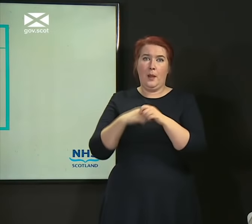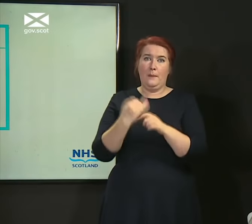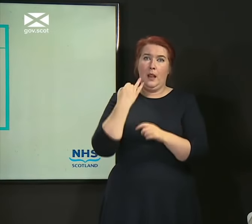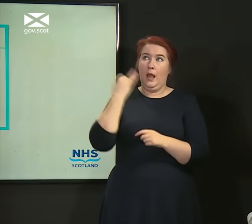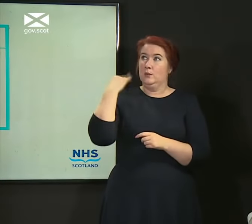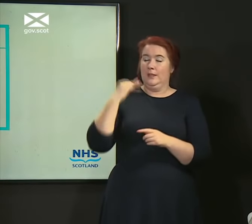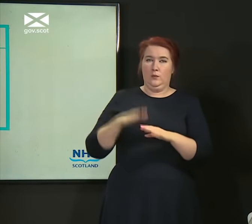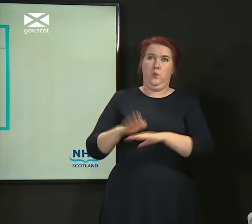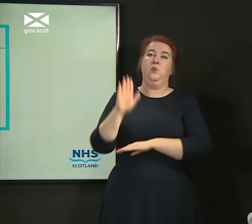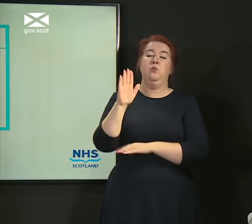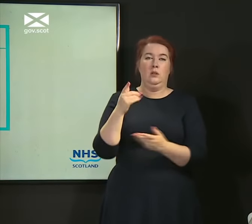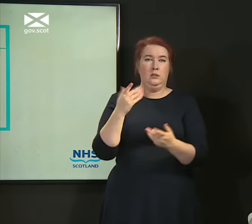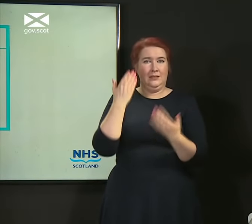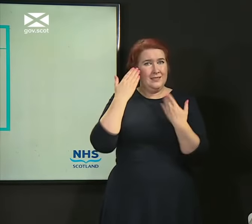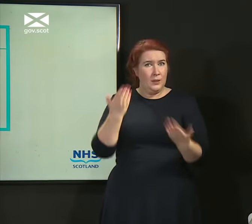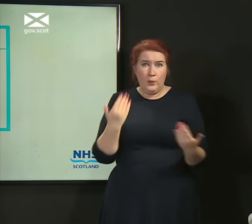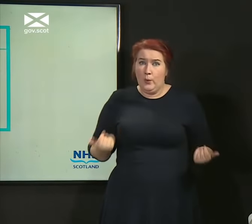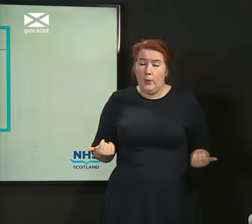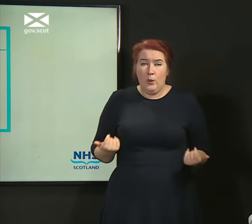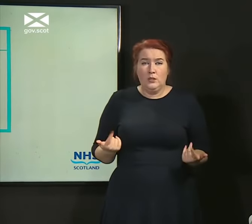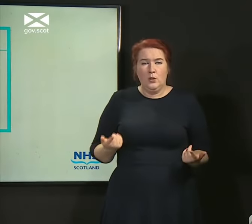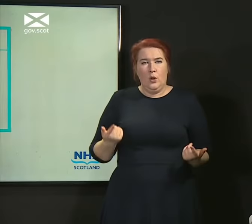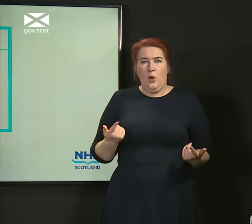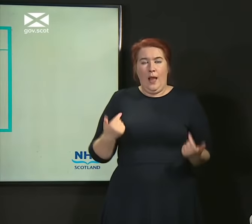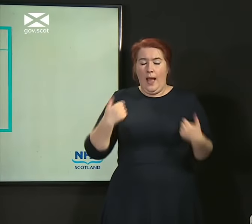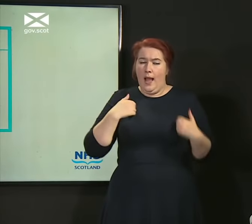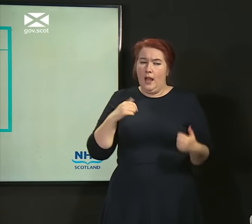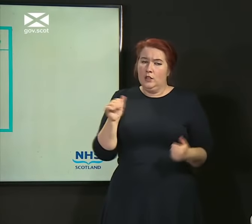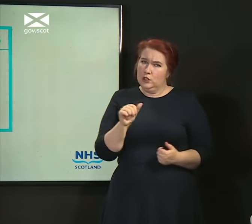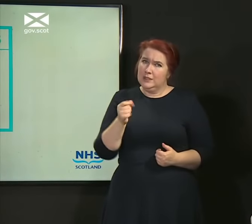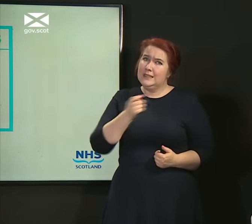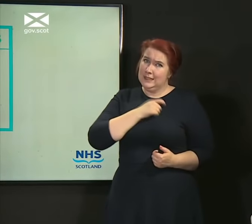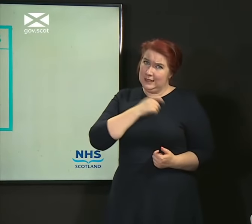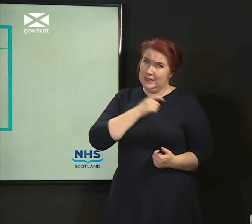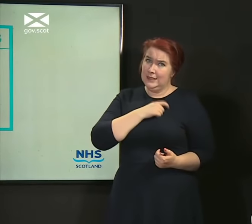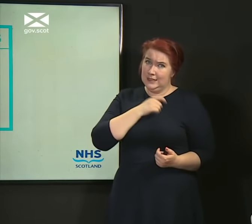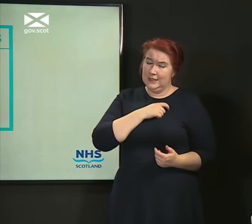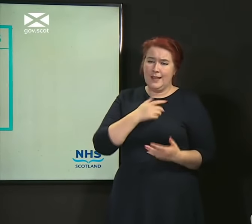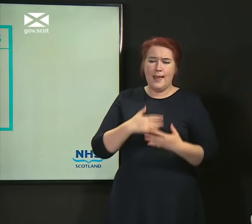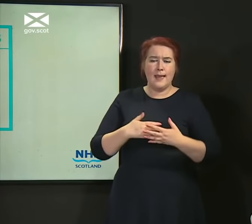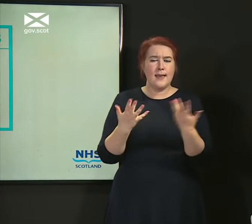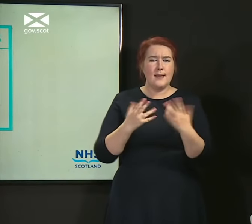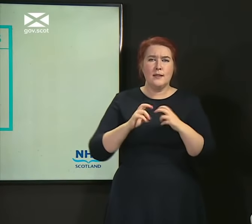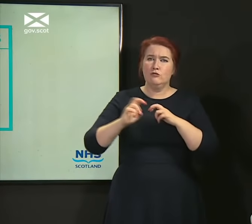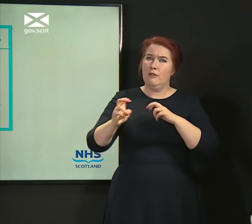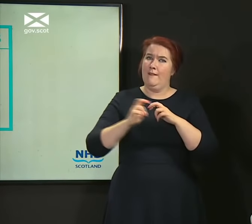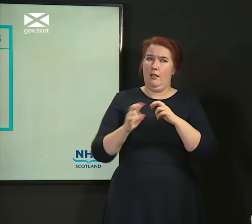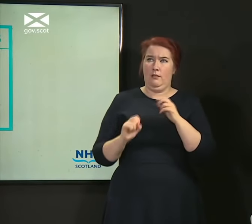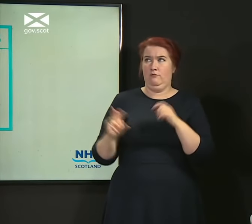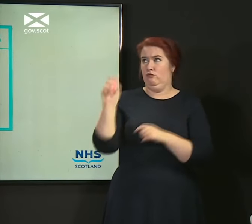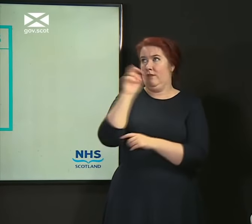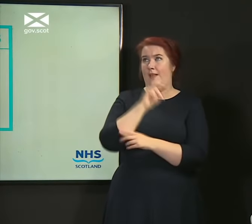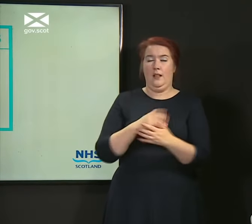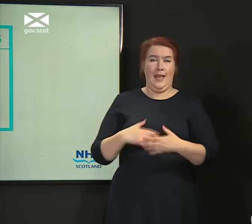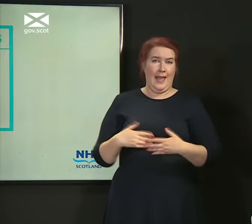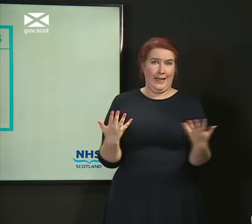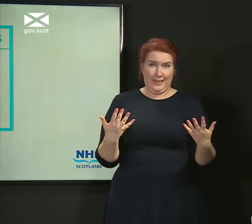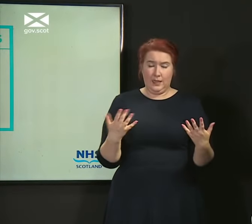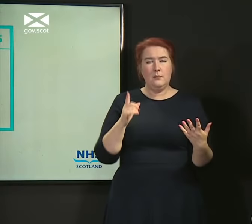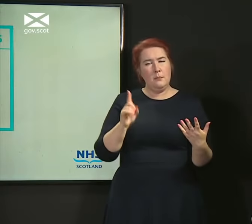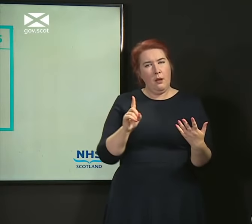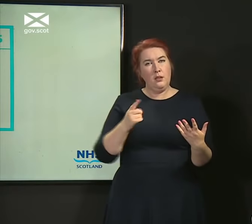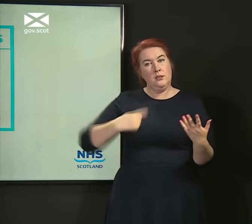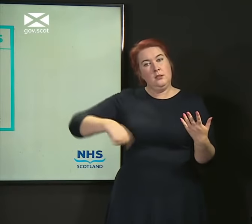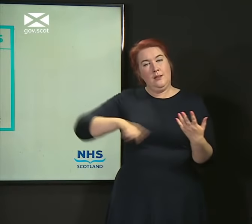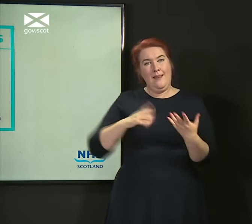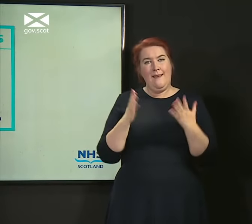high as they went. So I'm just nervous about any travel. But we have to